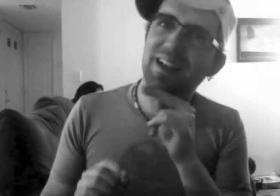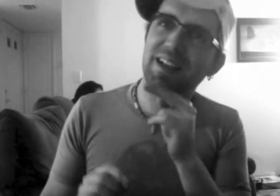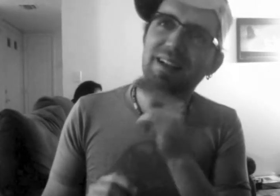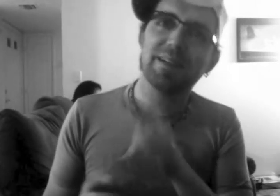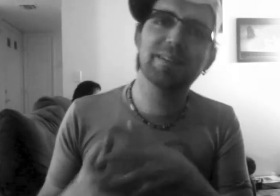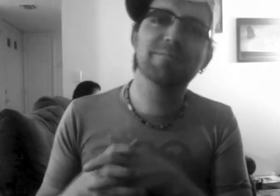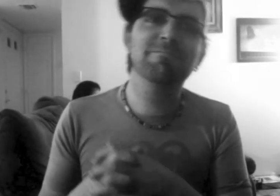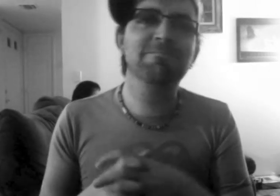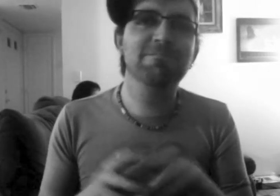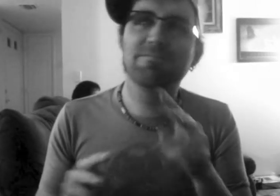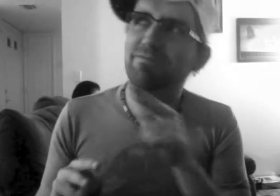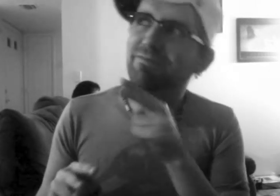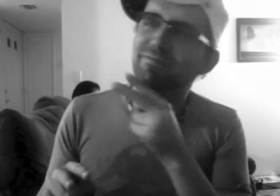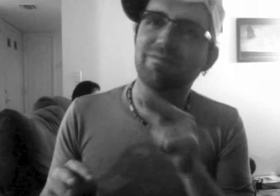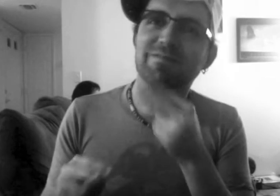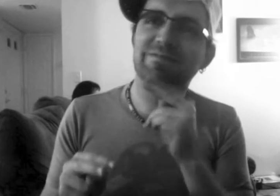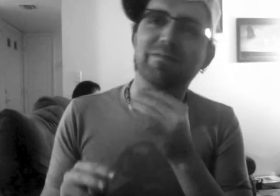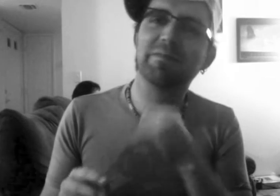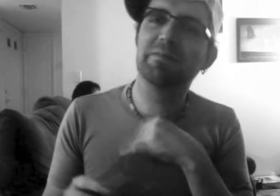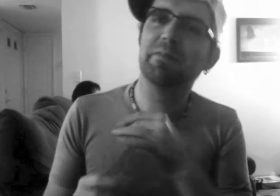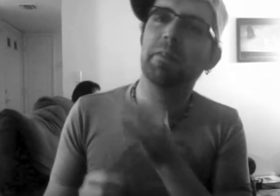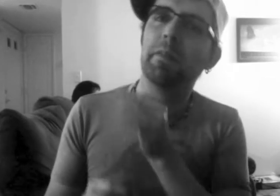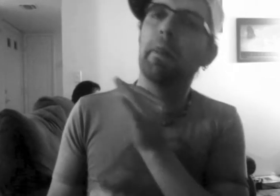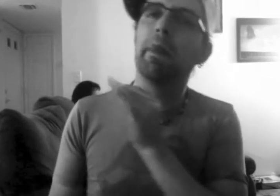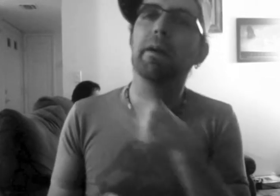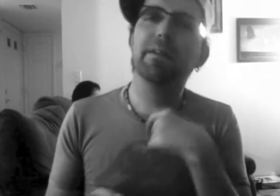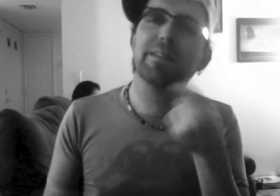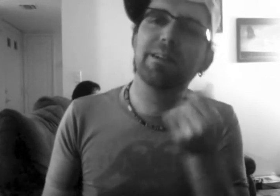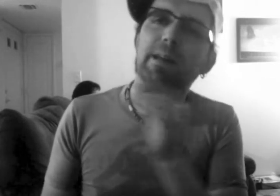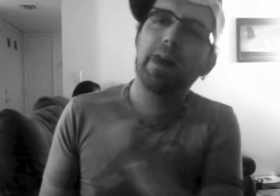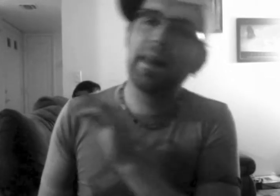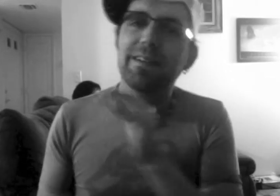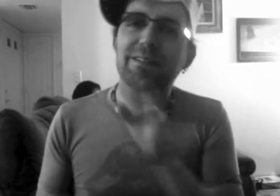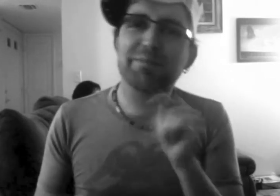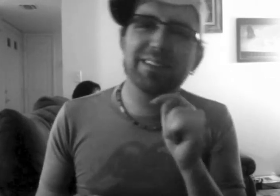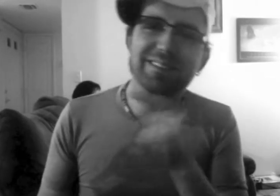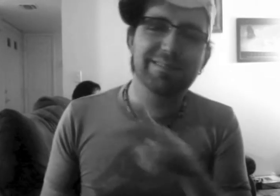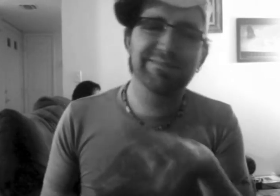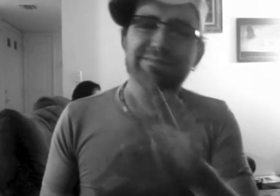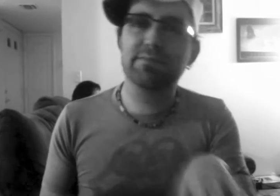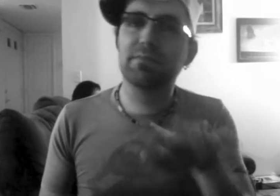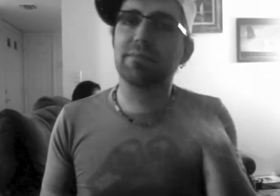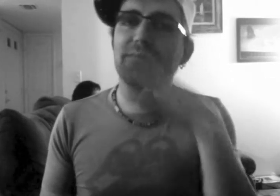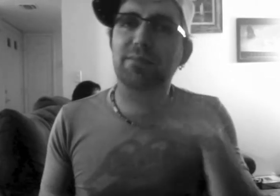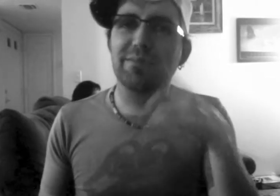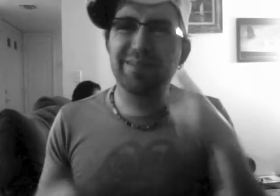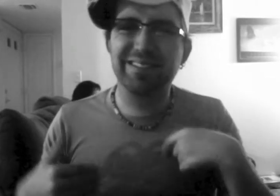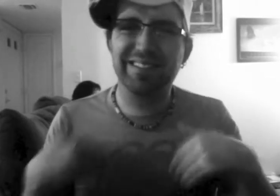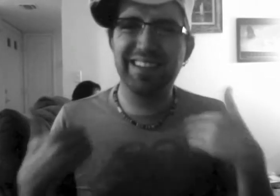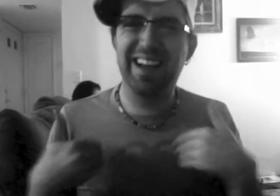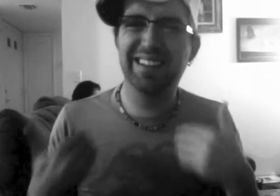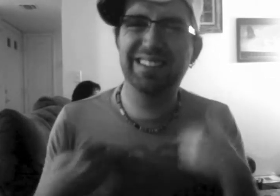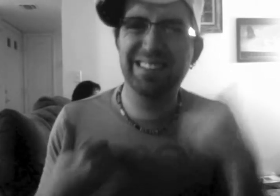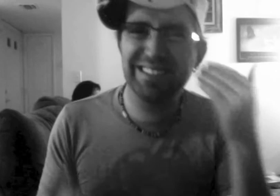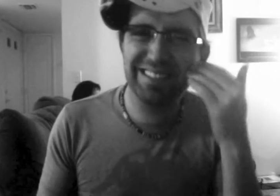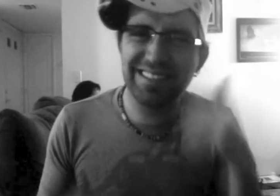And Renaissance, Italy's most notorious family, the Borgias, are back to their old tricks. There's a far